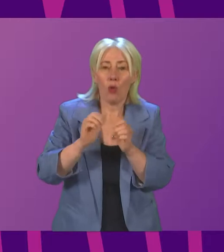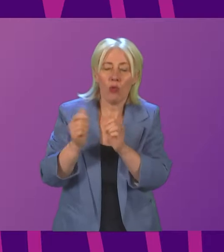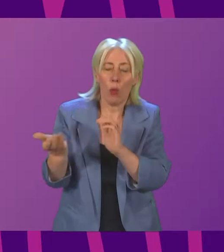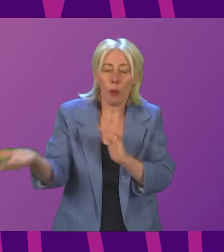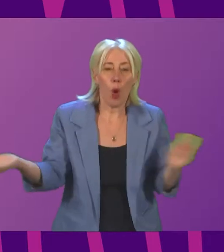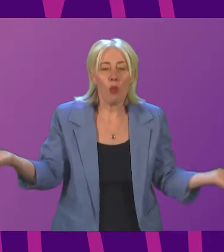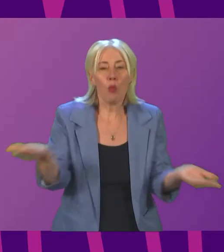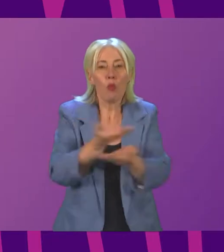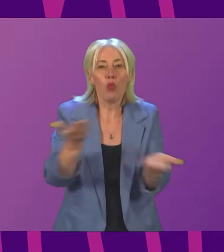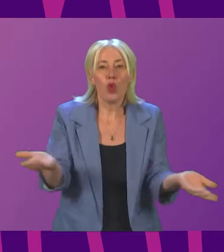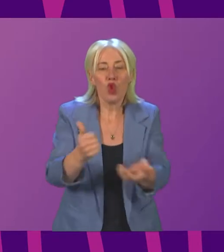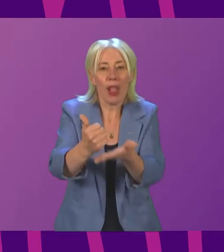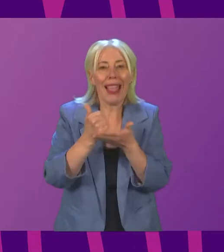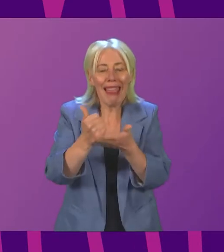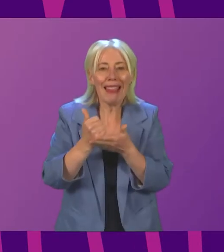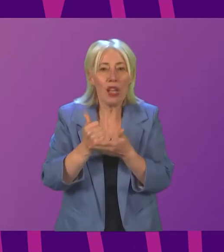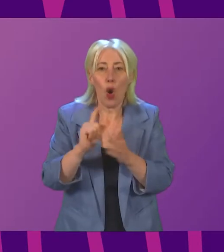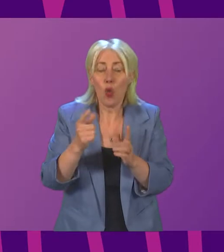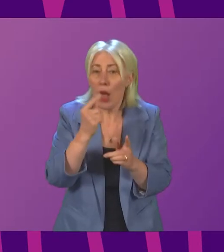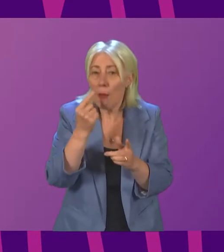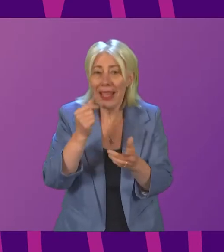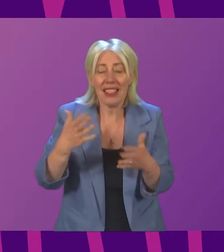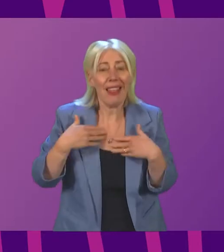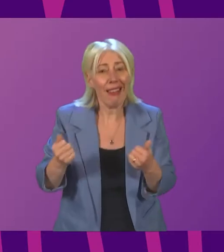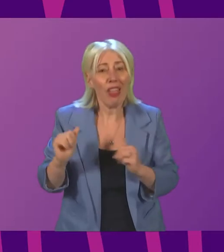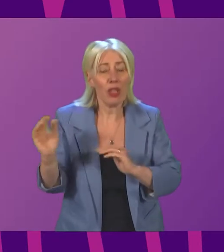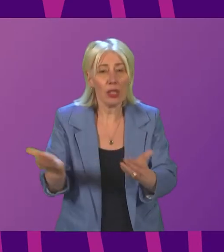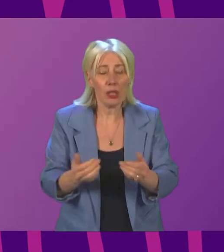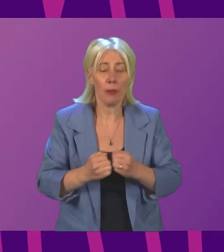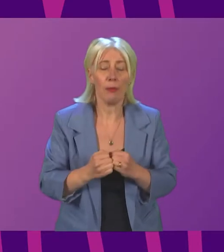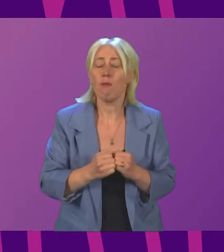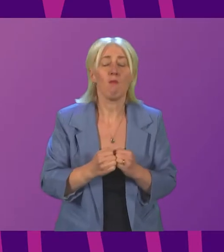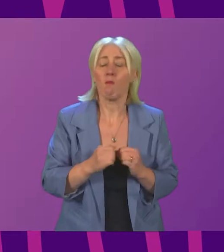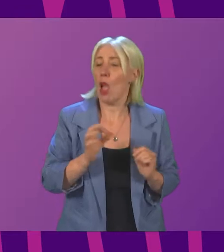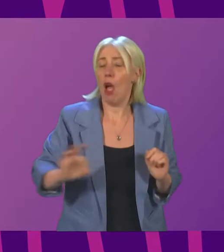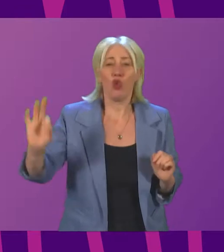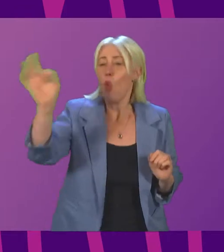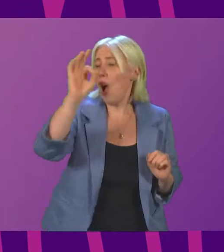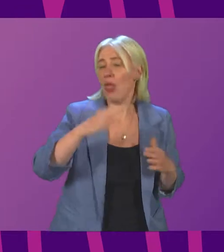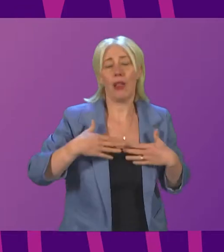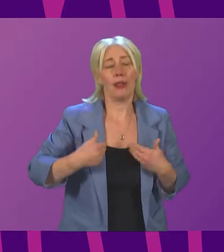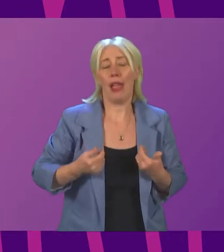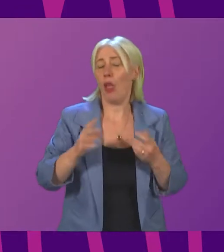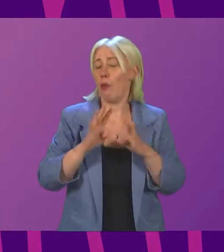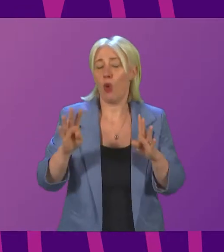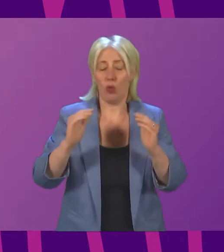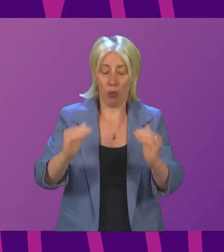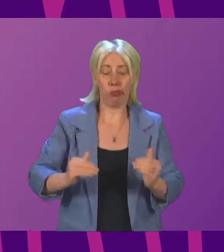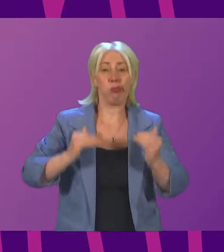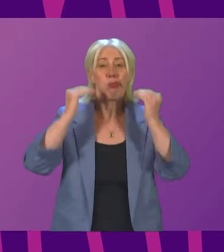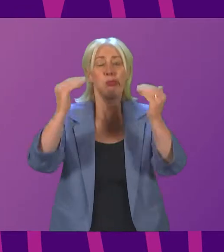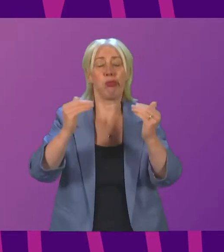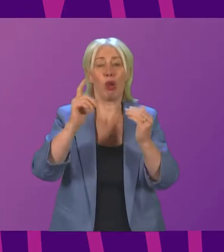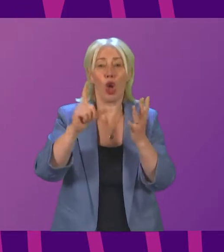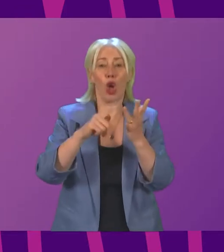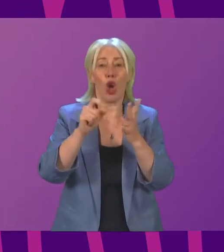in our health system? Cabinet Secretary. So there's no other health board at the moment that is going to raise its escalation level to the highest level